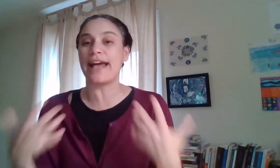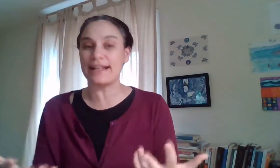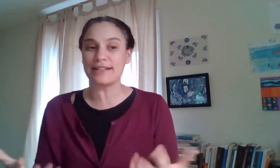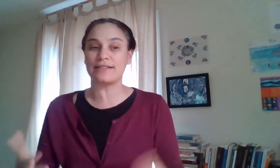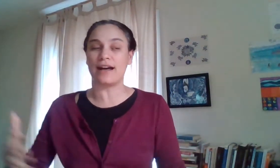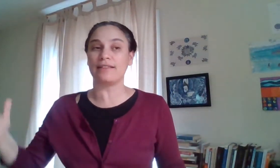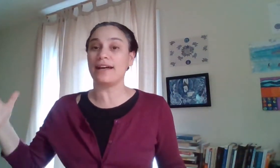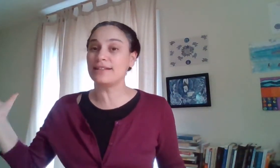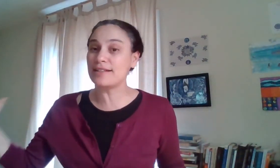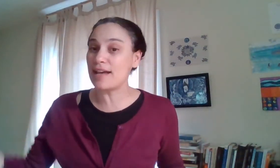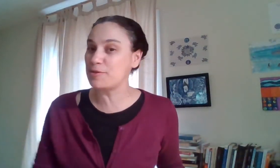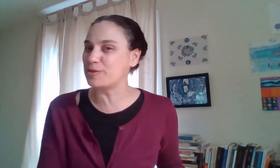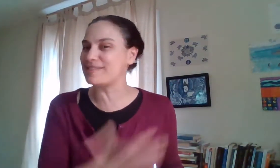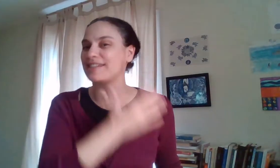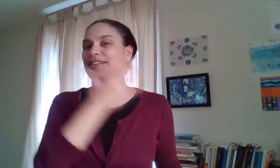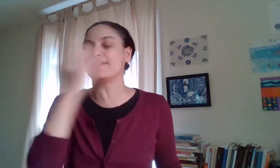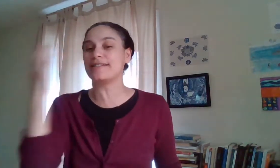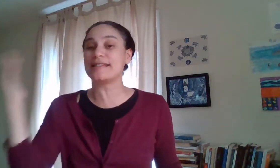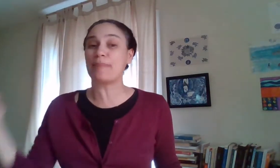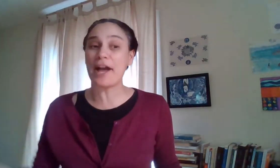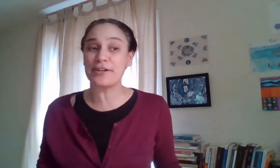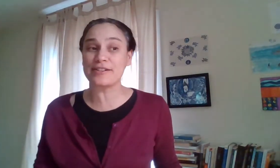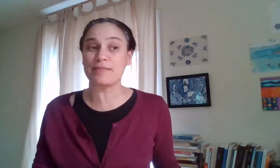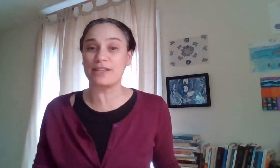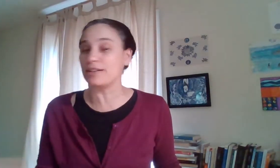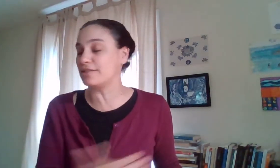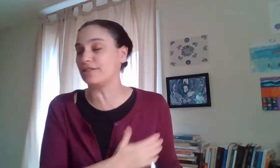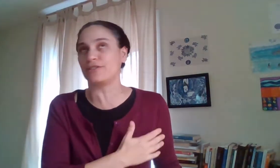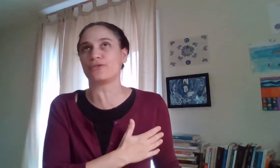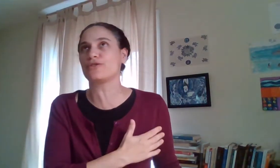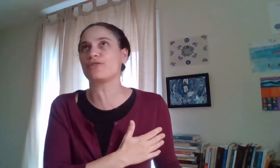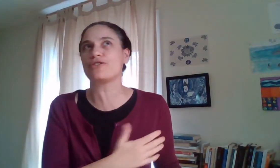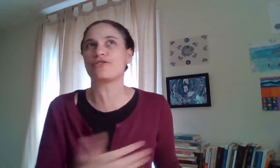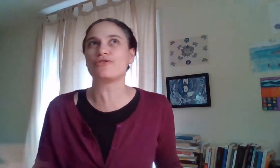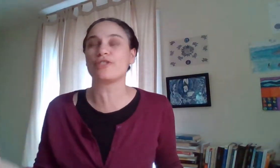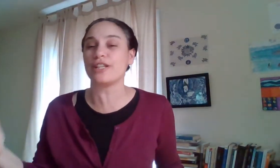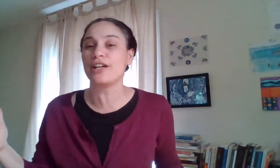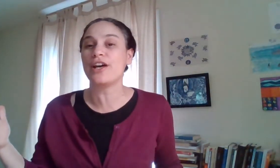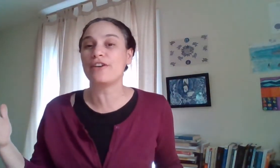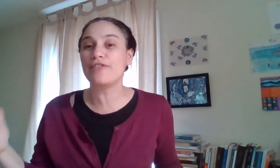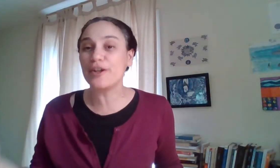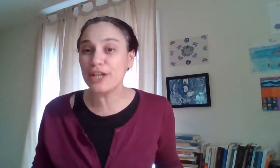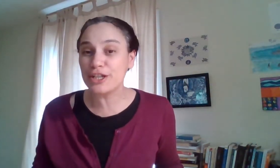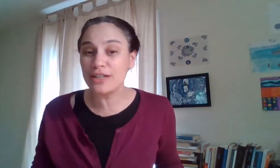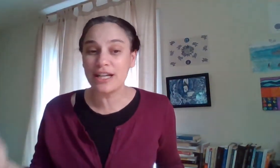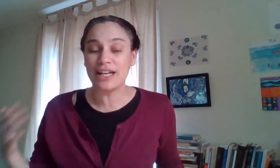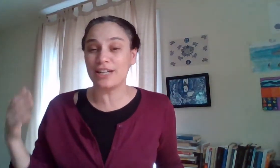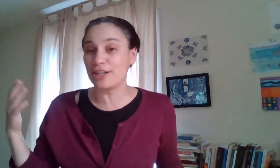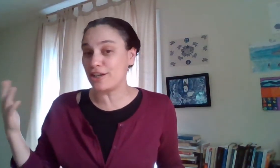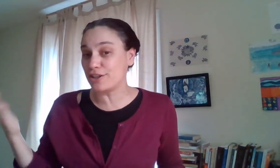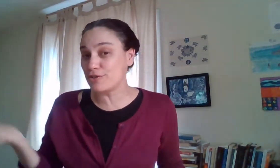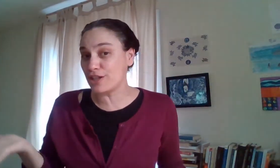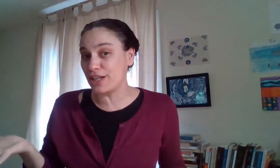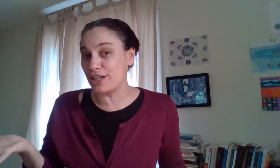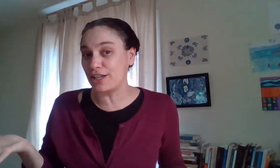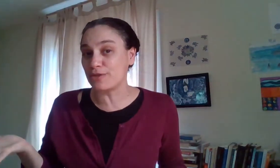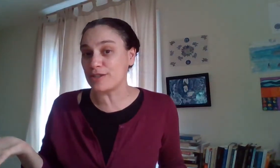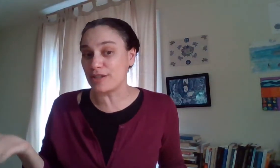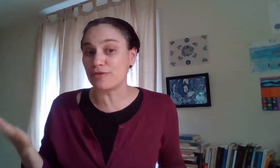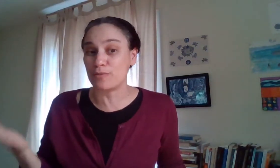ask it a lot of the time you will see that it inspires me you know those questions are usually very good and they are usually interesting for